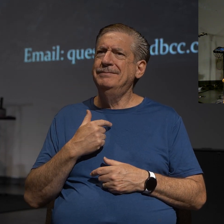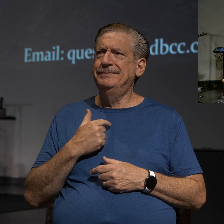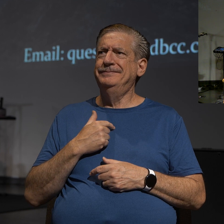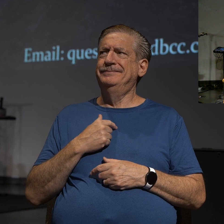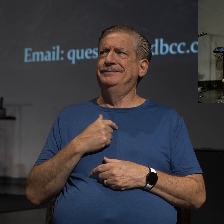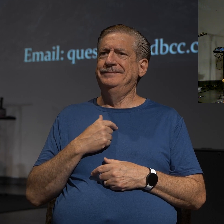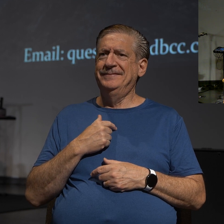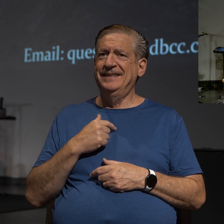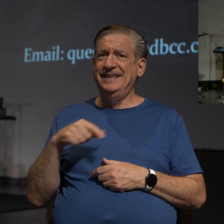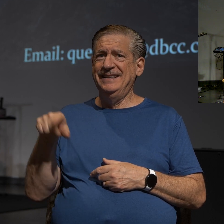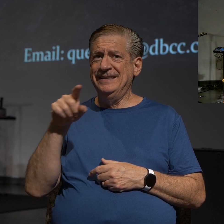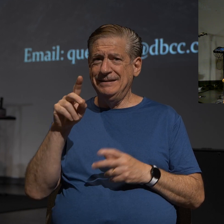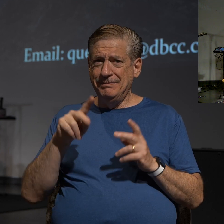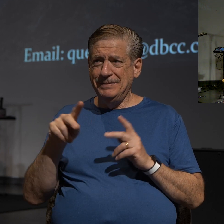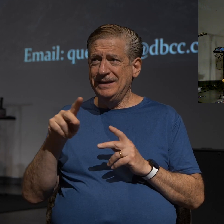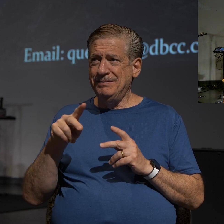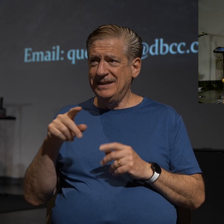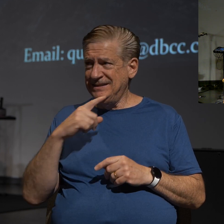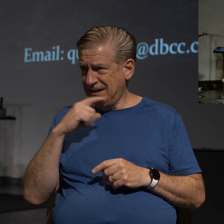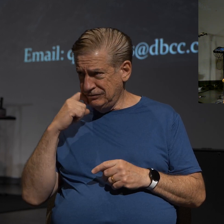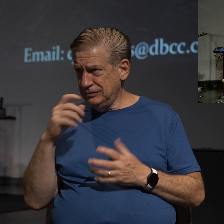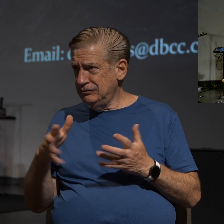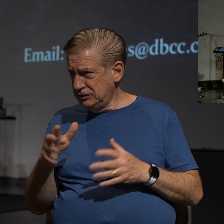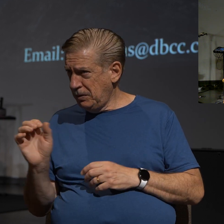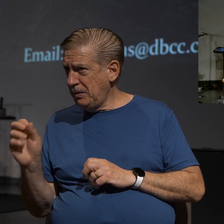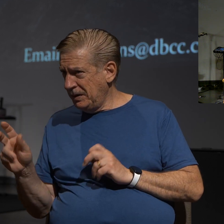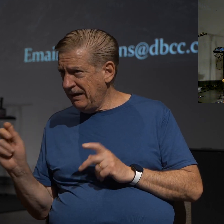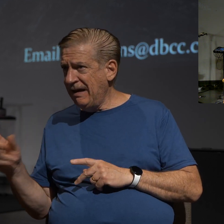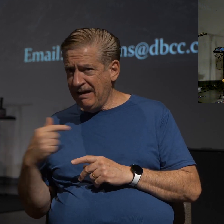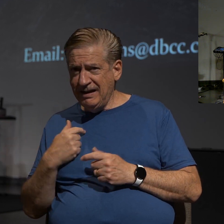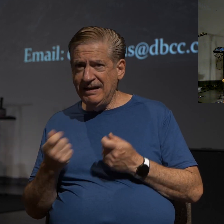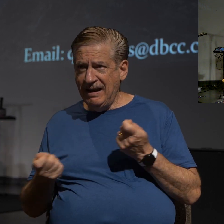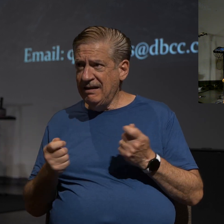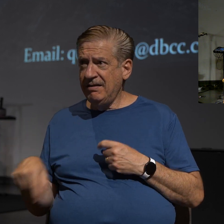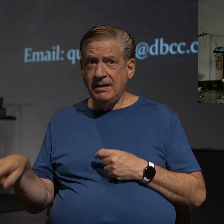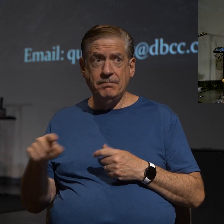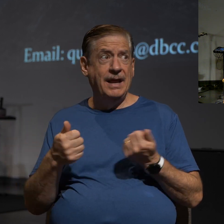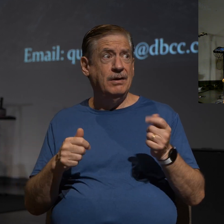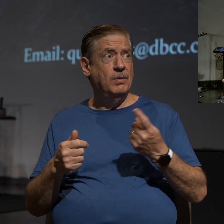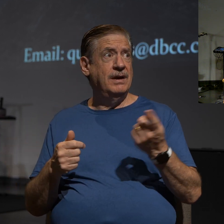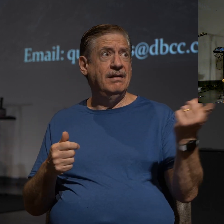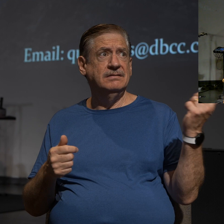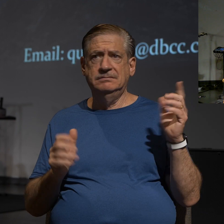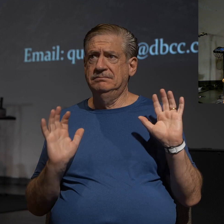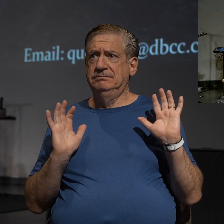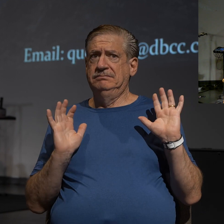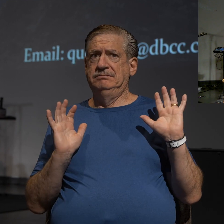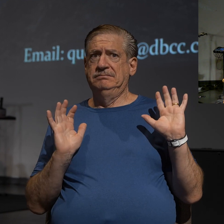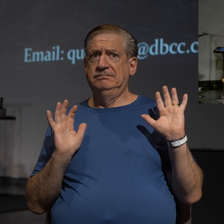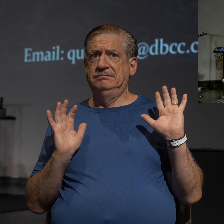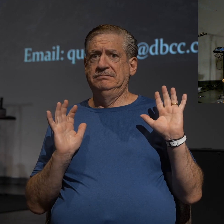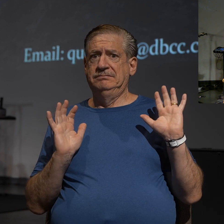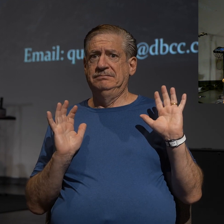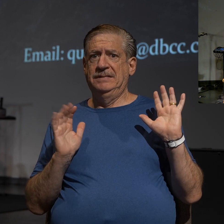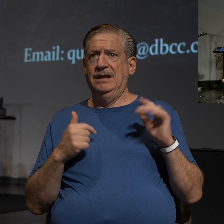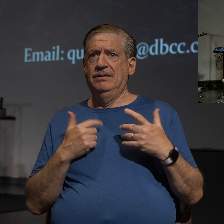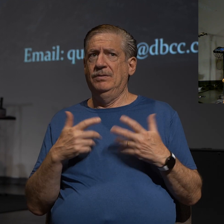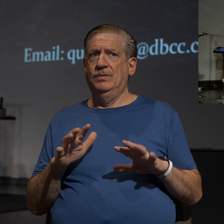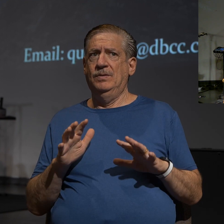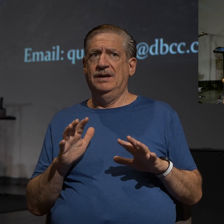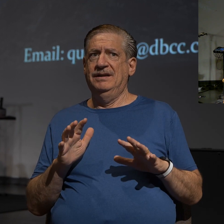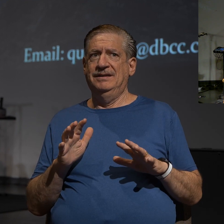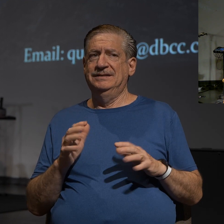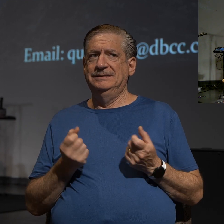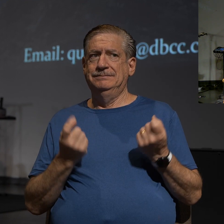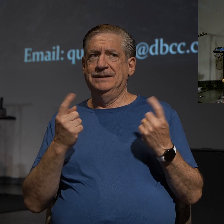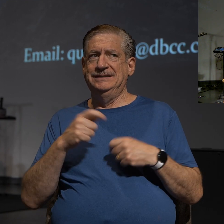huddle here. The desert people are okay. The desert breeze folks, I can handle them. But anyone else, I just, I don't want to spend the